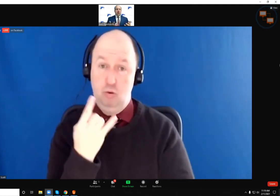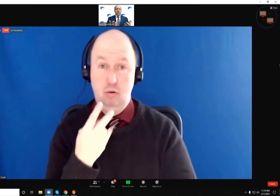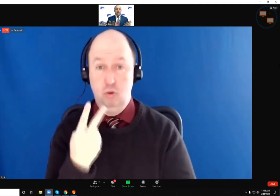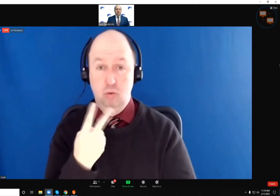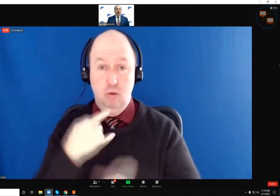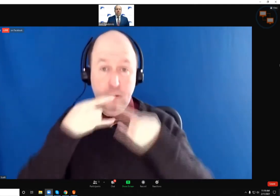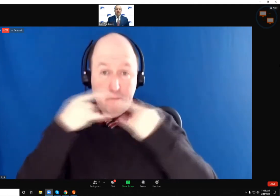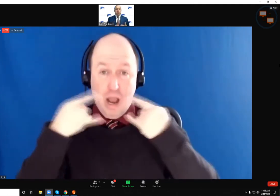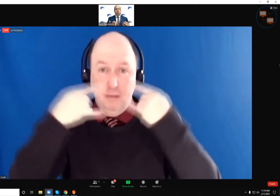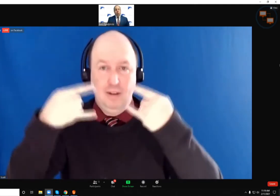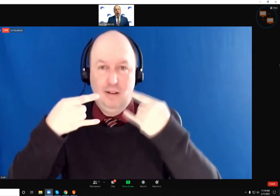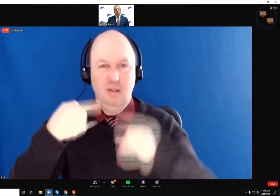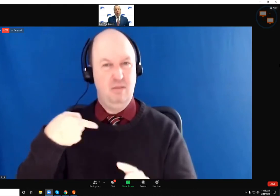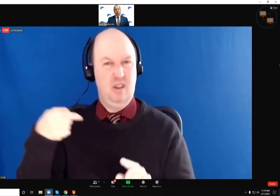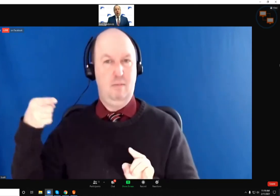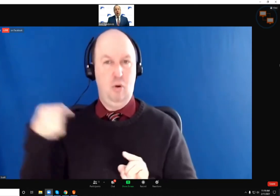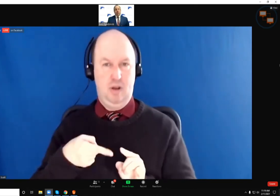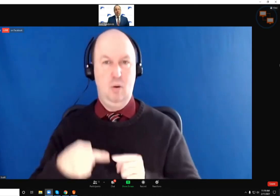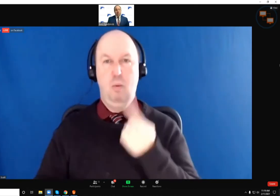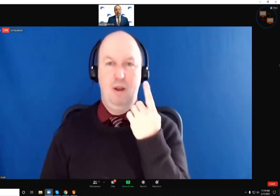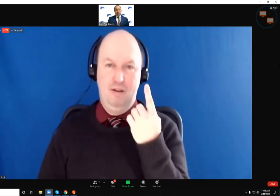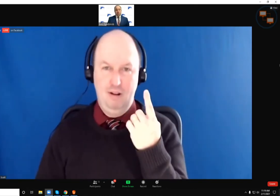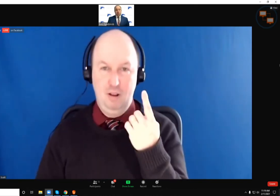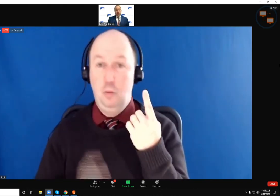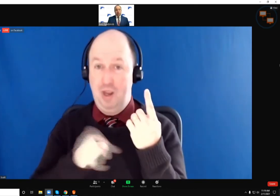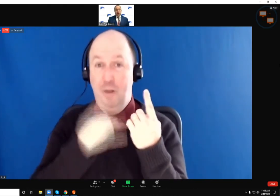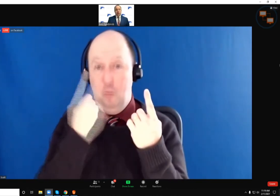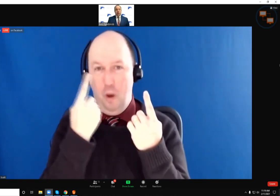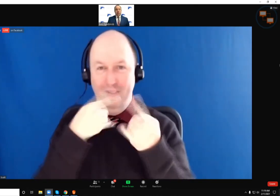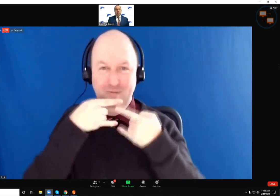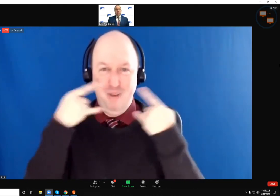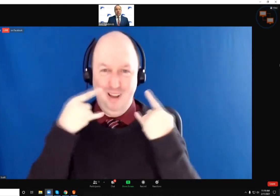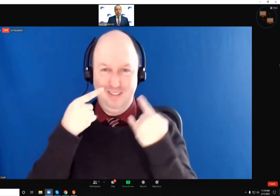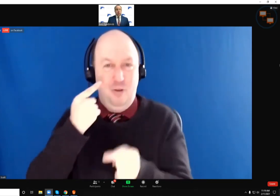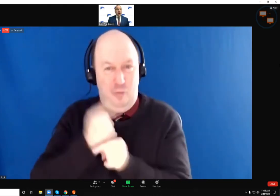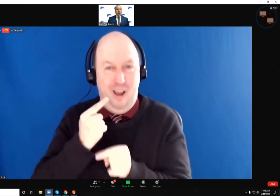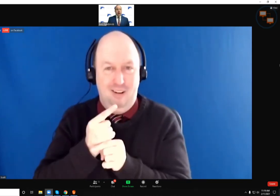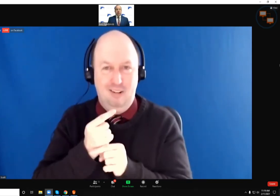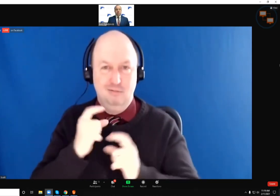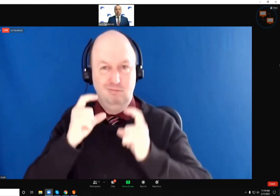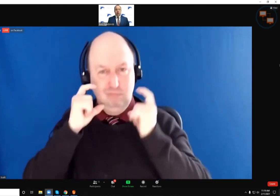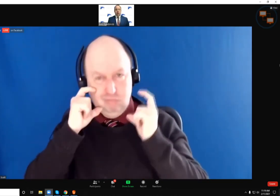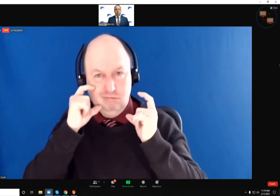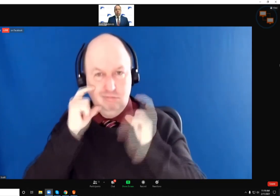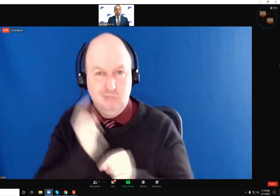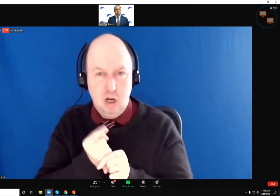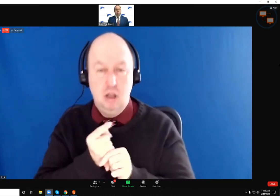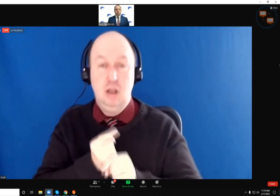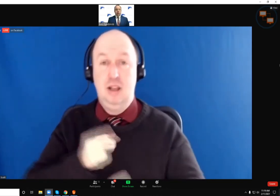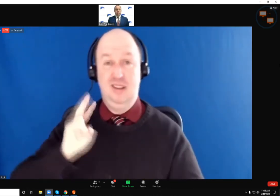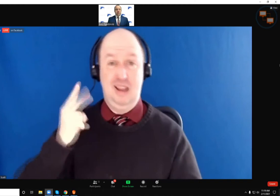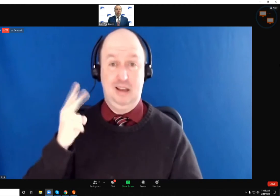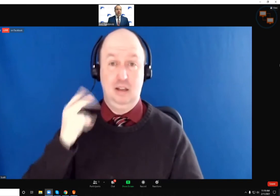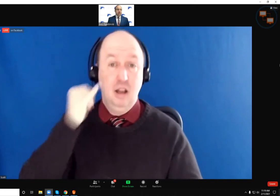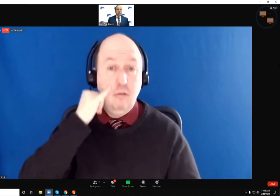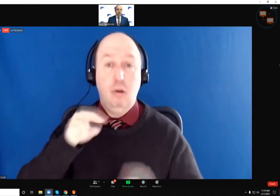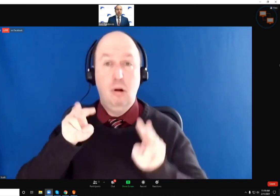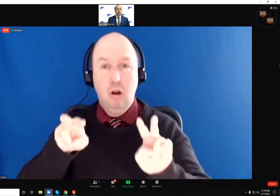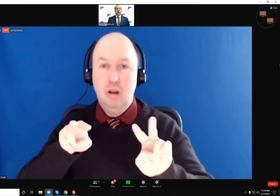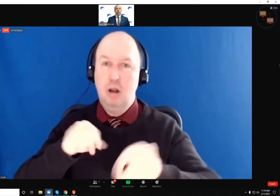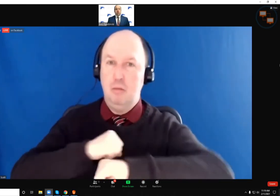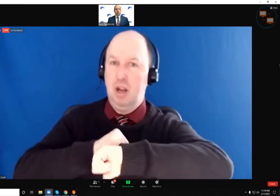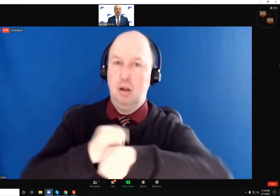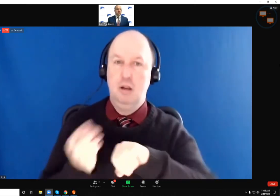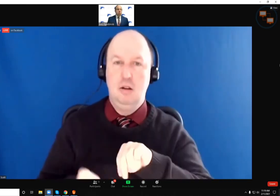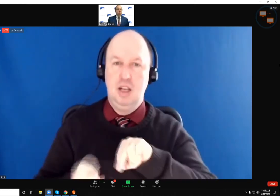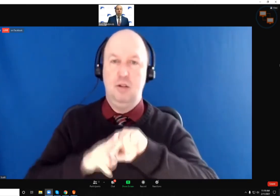the bottom line is one, we got to wear our single mask appropriately. And then two, yeah, if we're looking at protecting ourselves further,